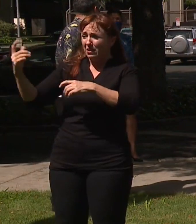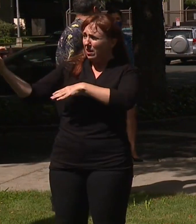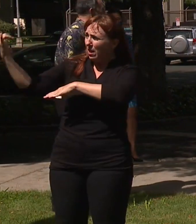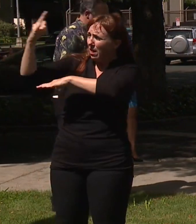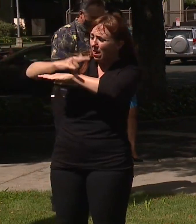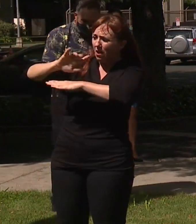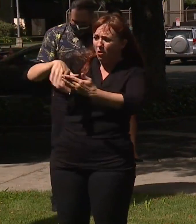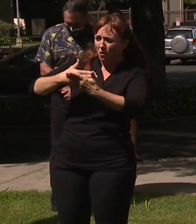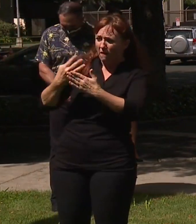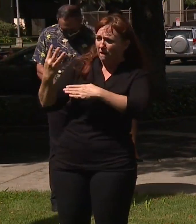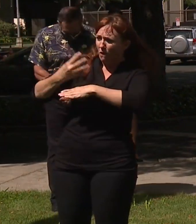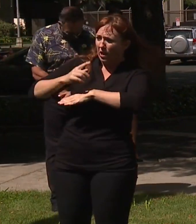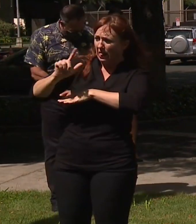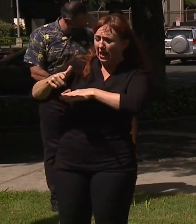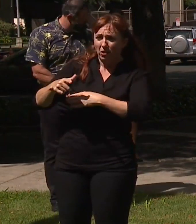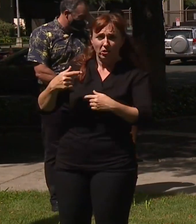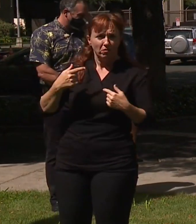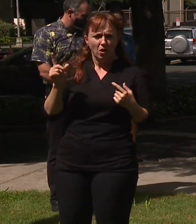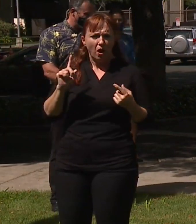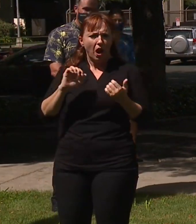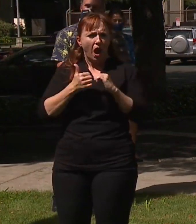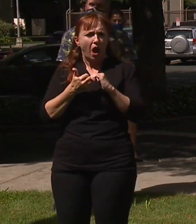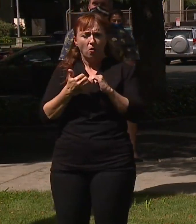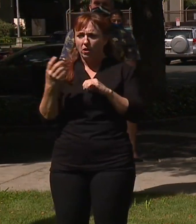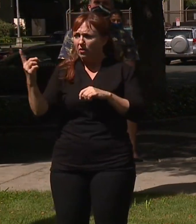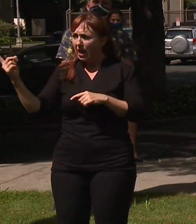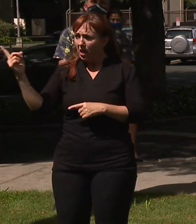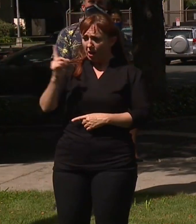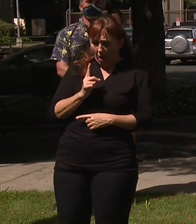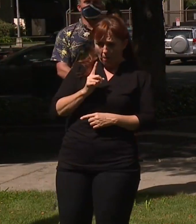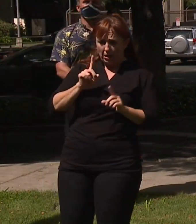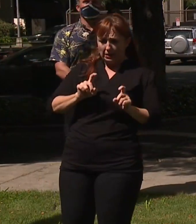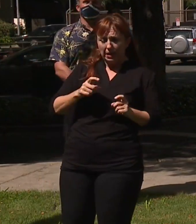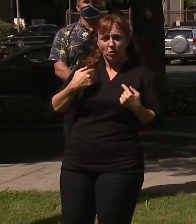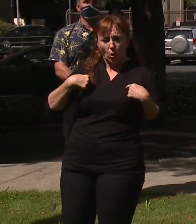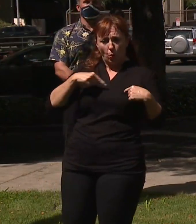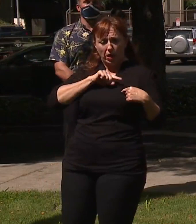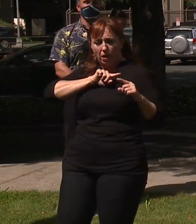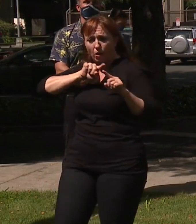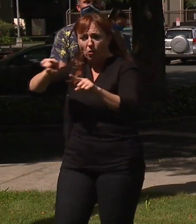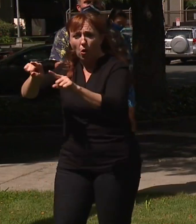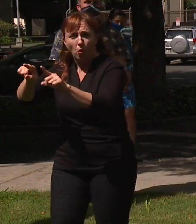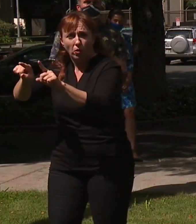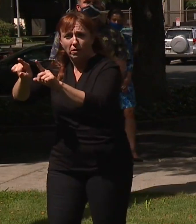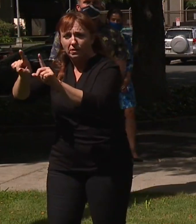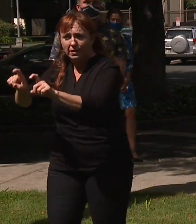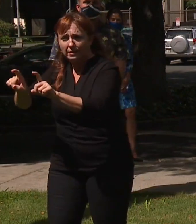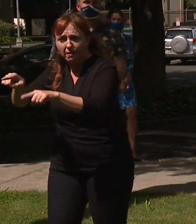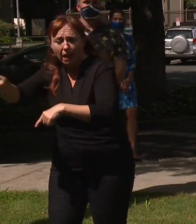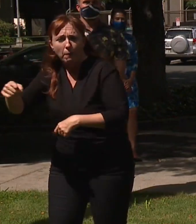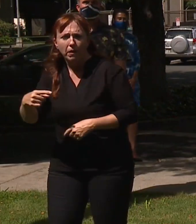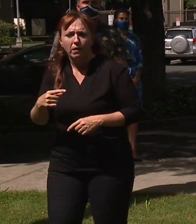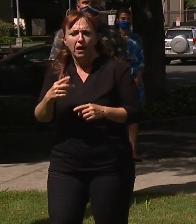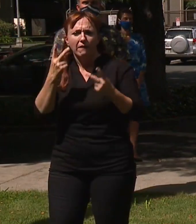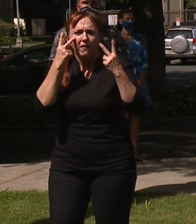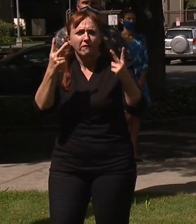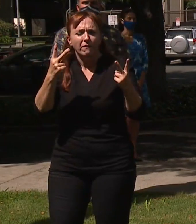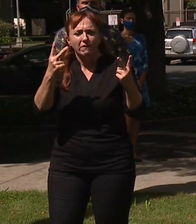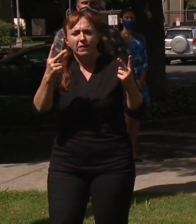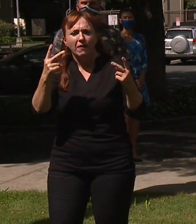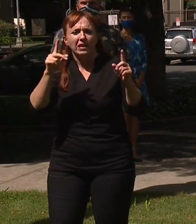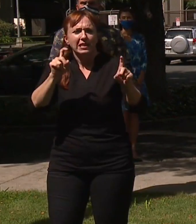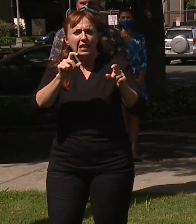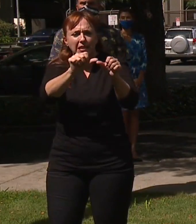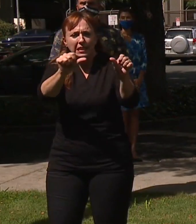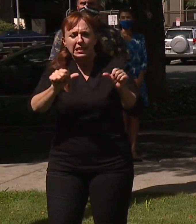you, do you take the test to the visitors in their hotels? Do the visitors go to a testing site? How do you make sure they all do